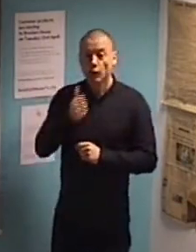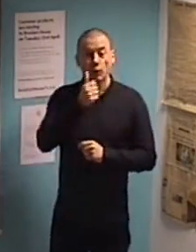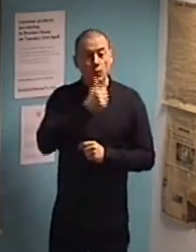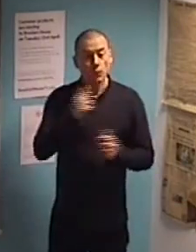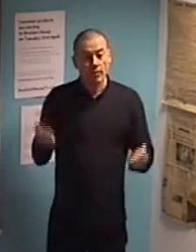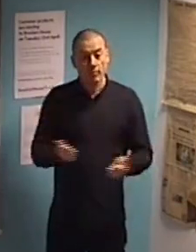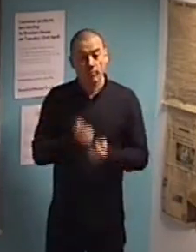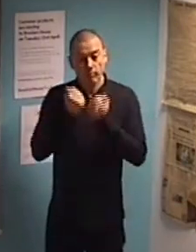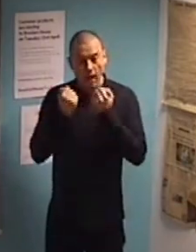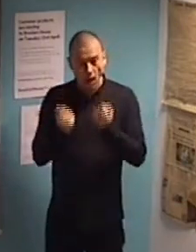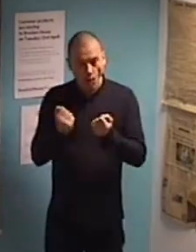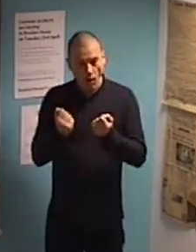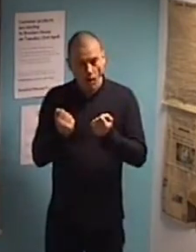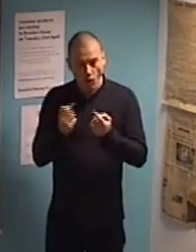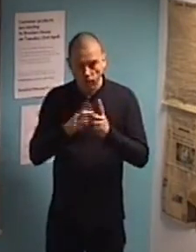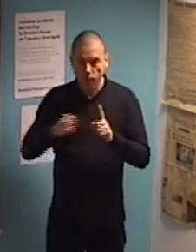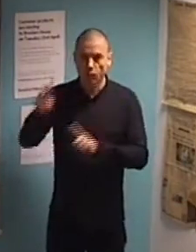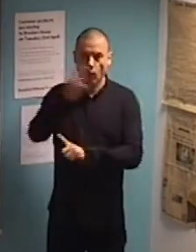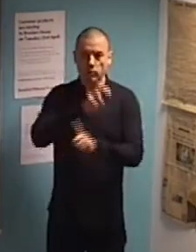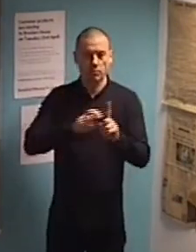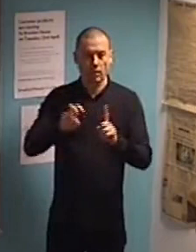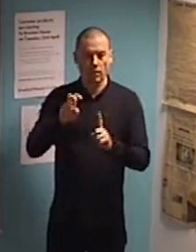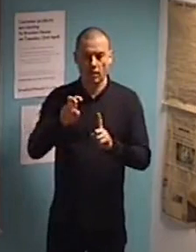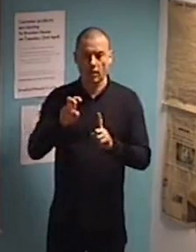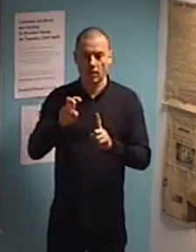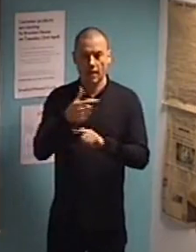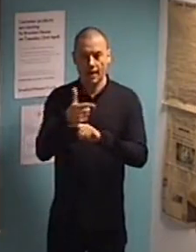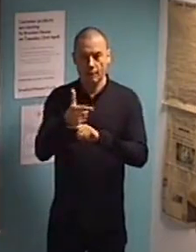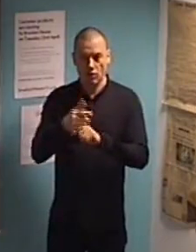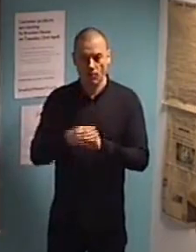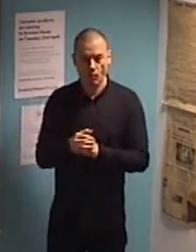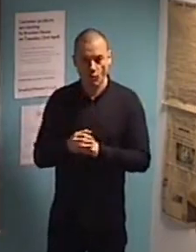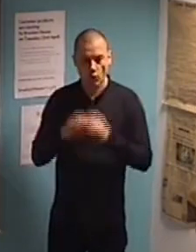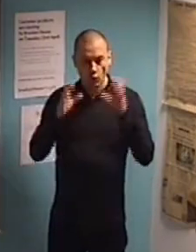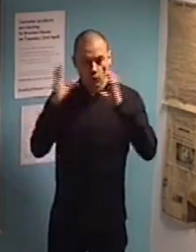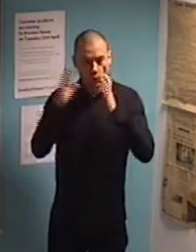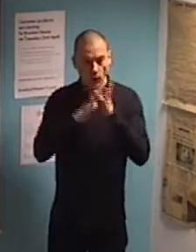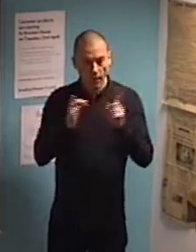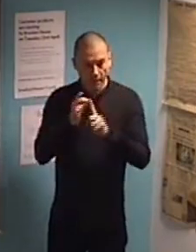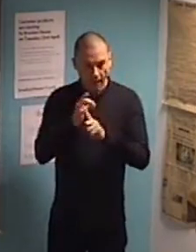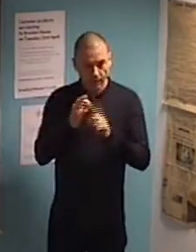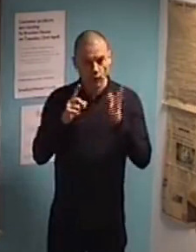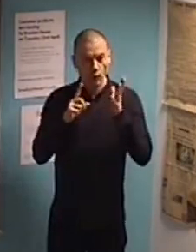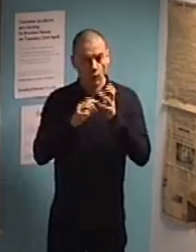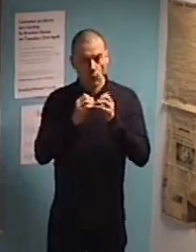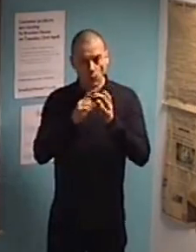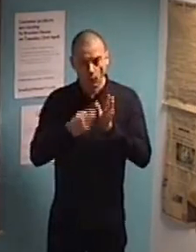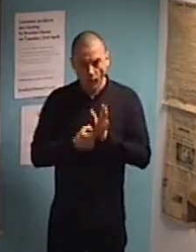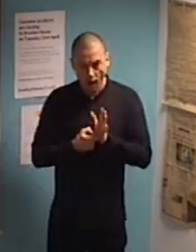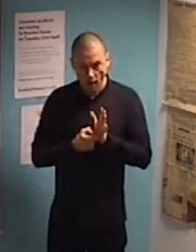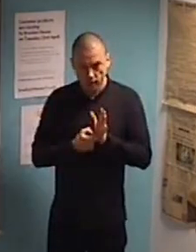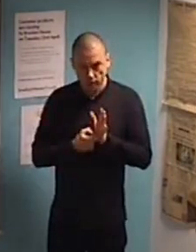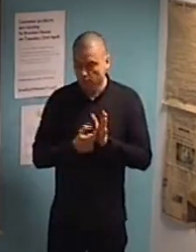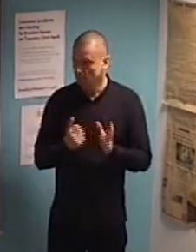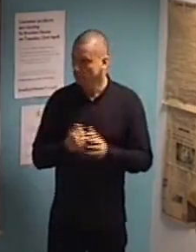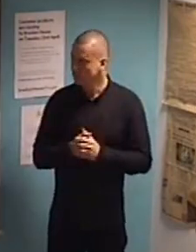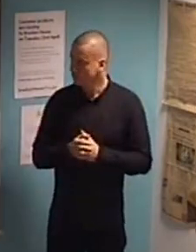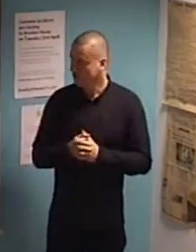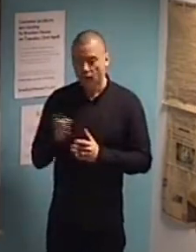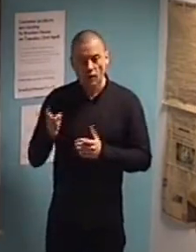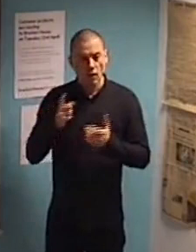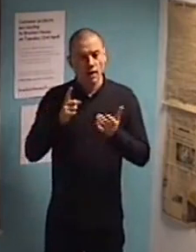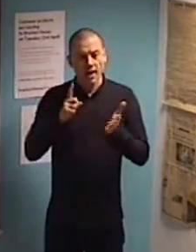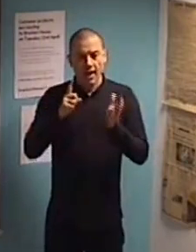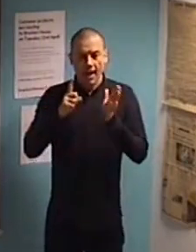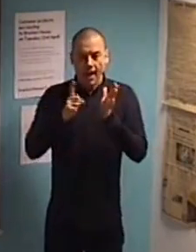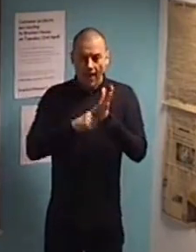camera. And, Google Map, also Uber. That's, like, how the location-based